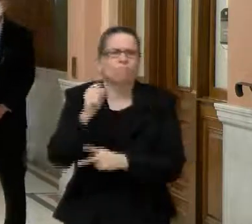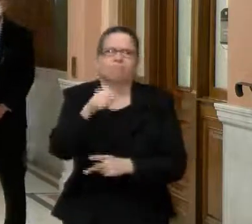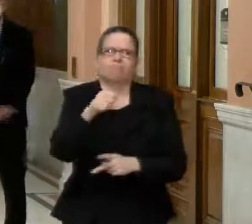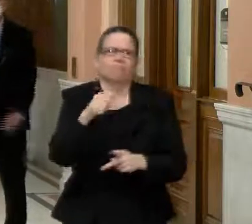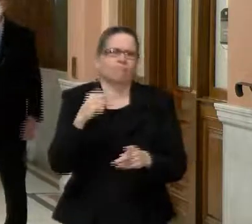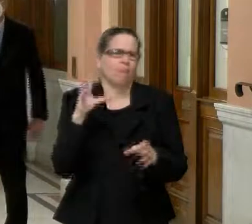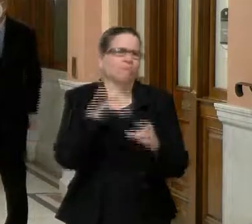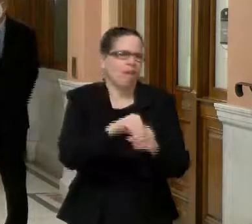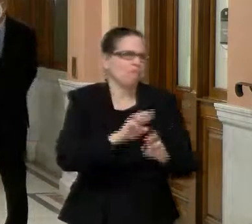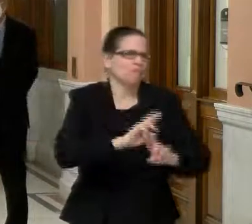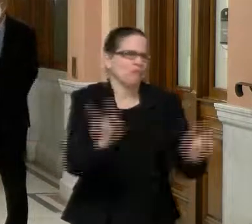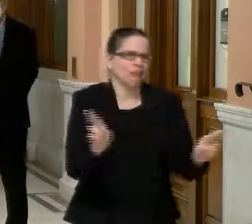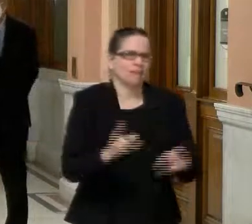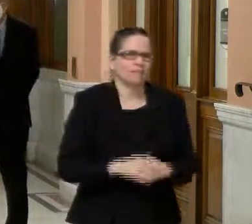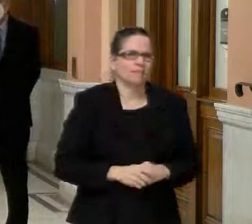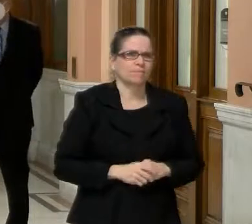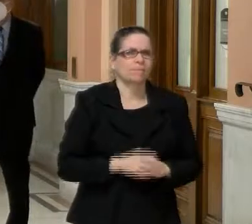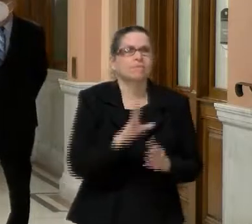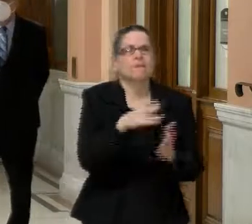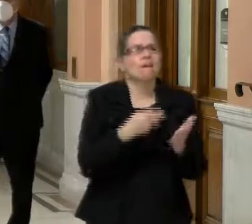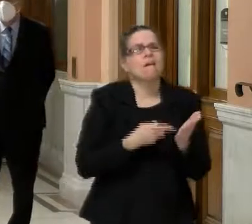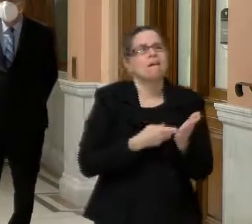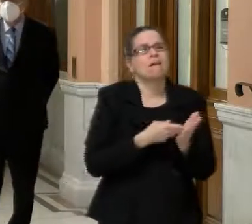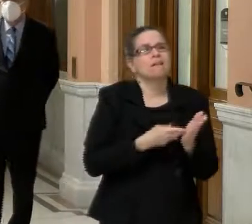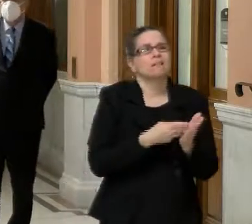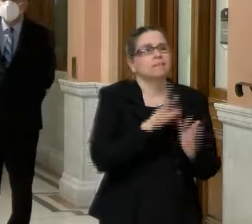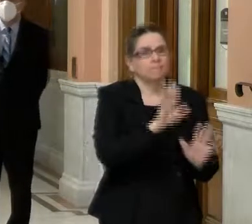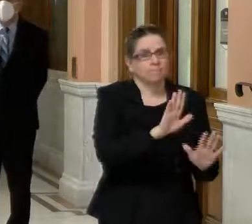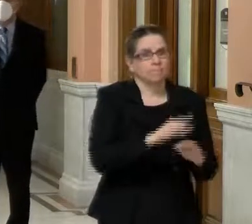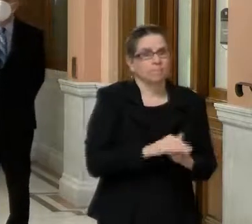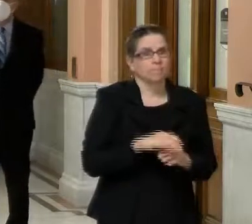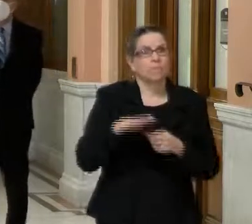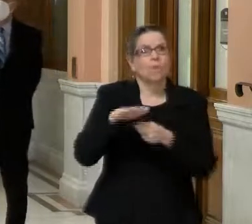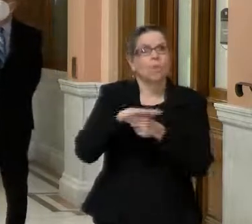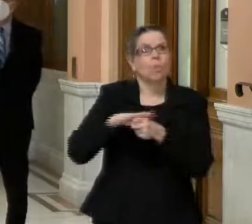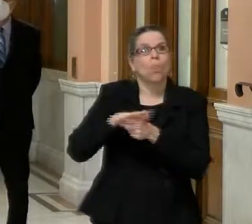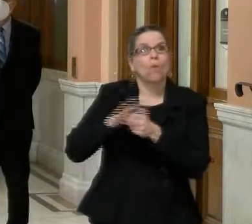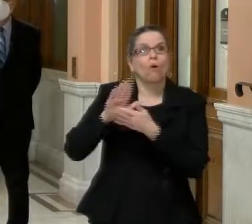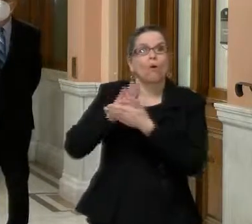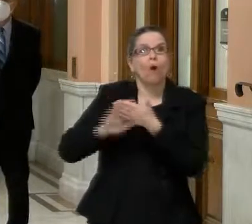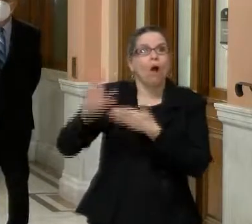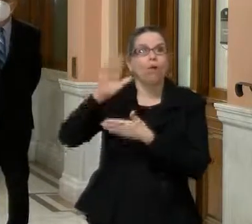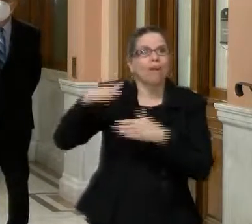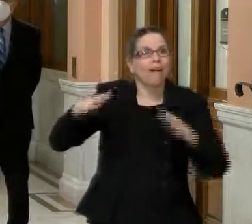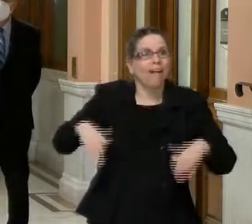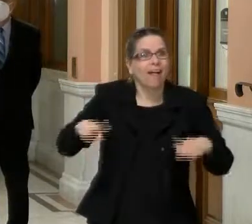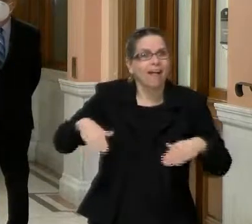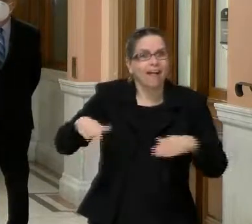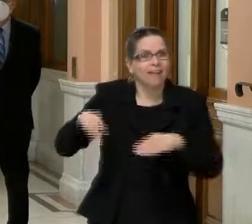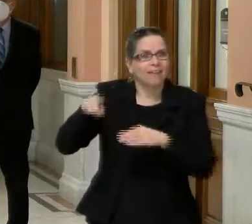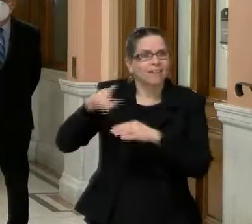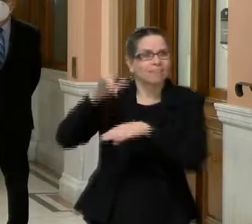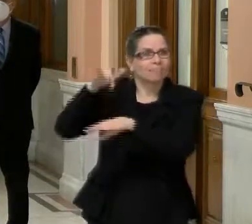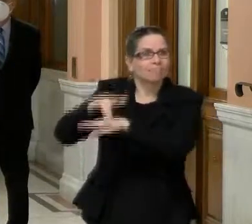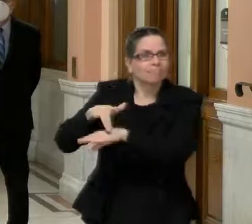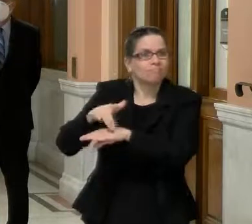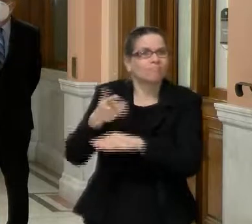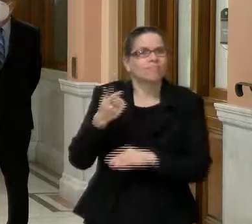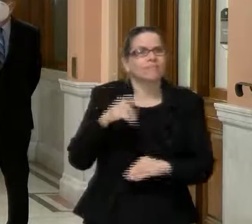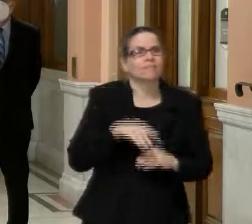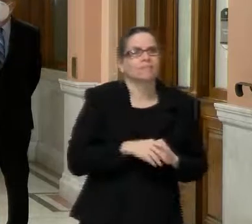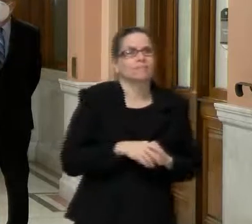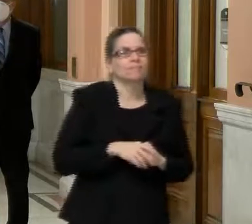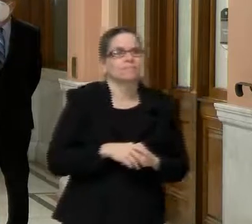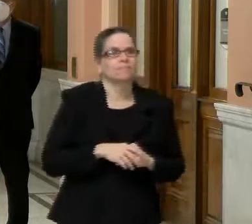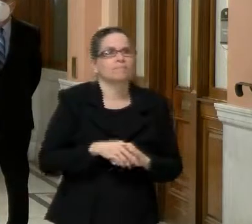tapped into the talent at the local colleges. So, you know, Becker and, and, uh, Worcester